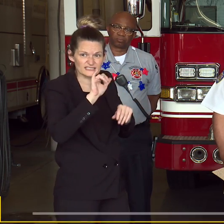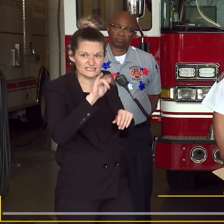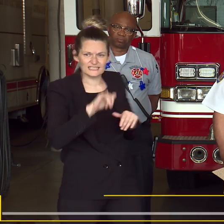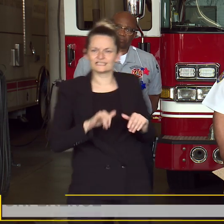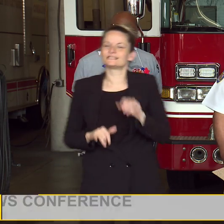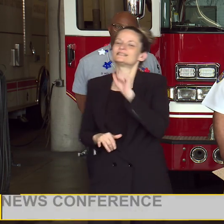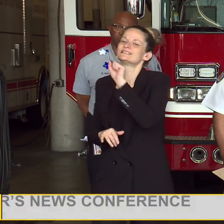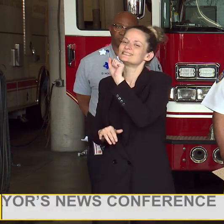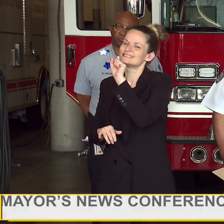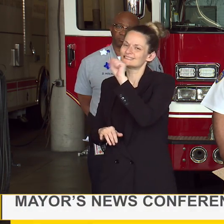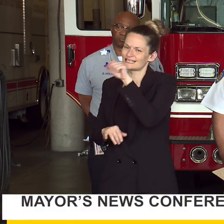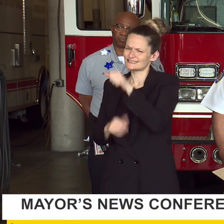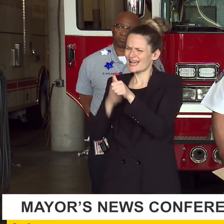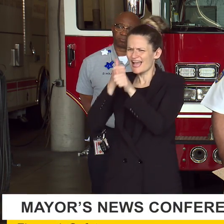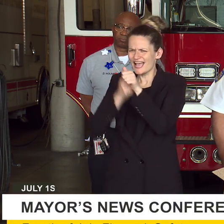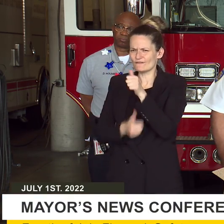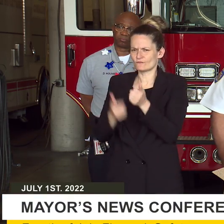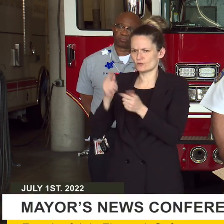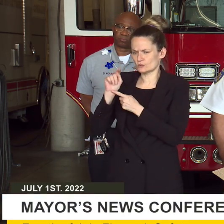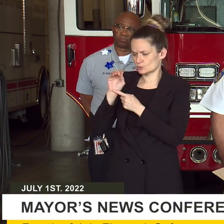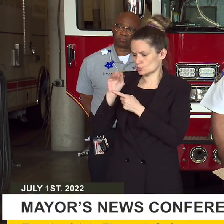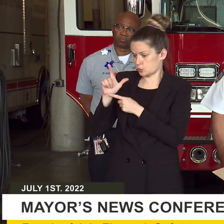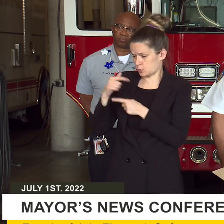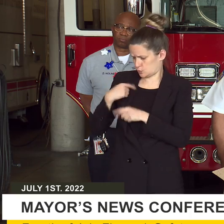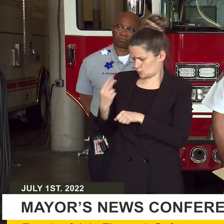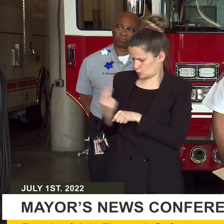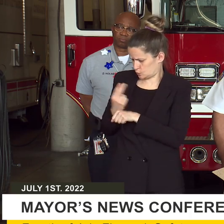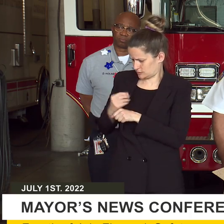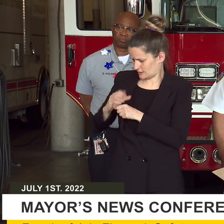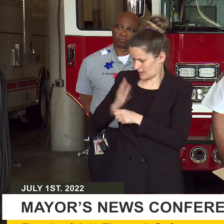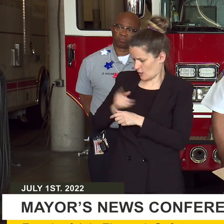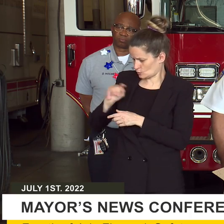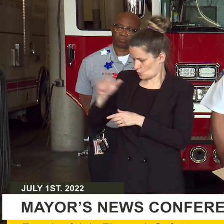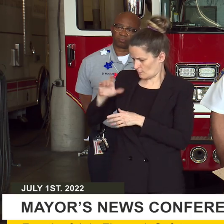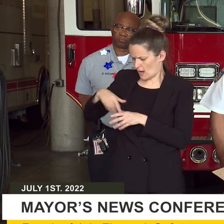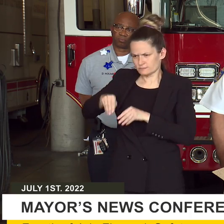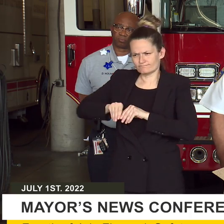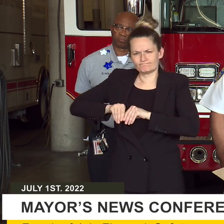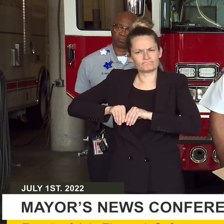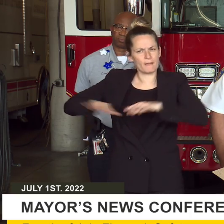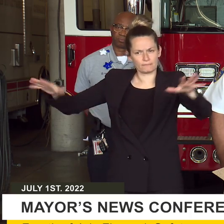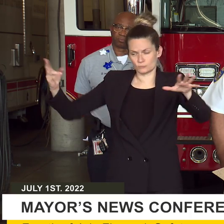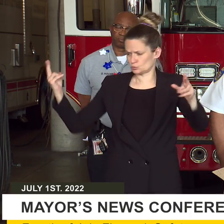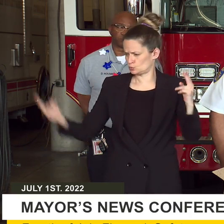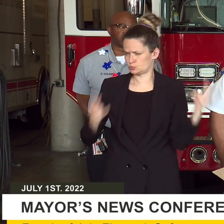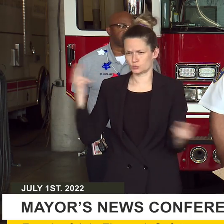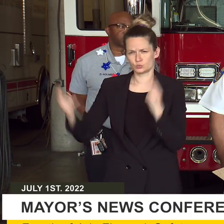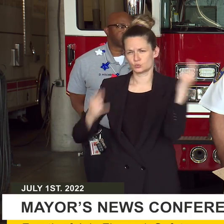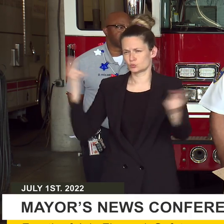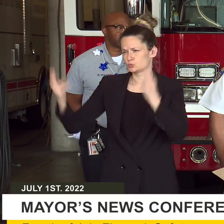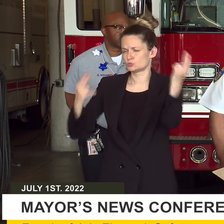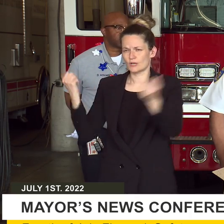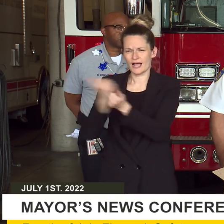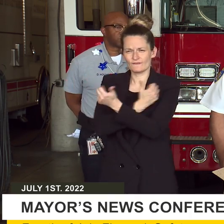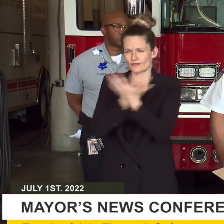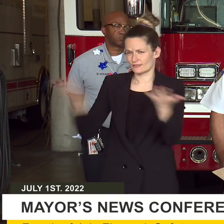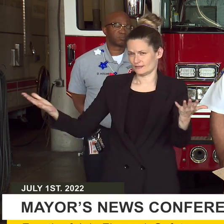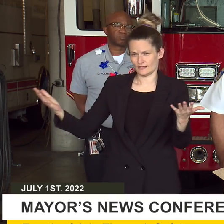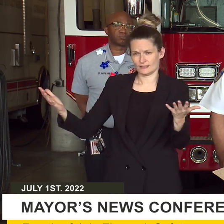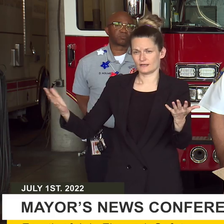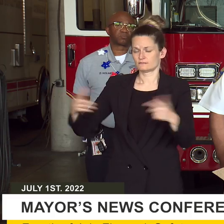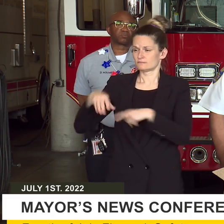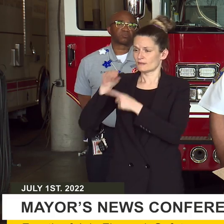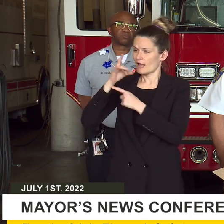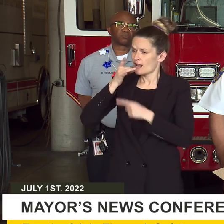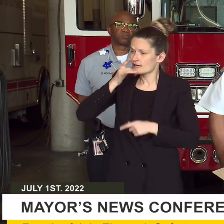in our toolbox, we will be using to include mobile cameras, mobile lighting, anything that can help us see what